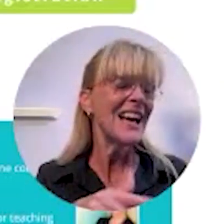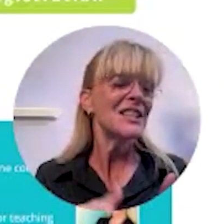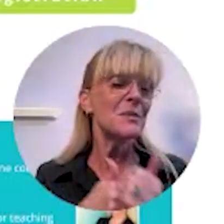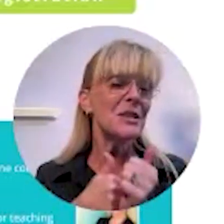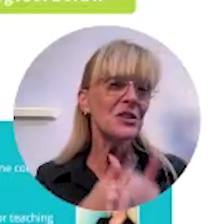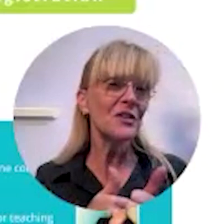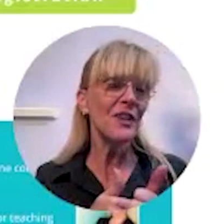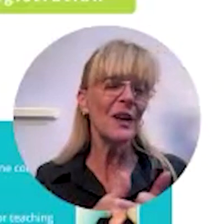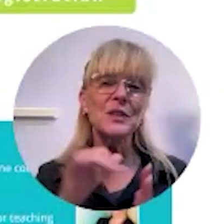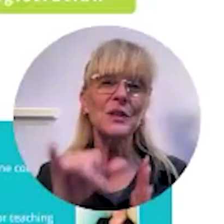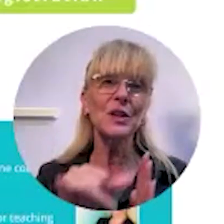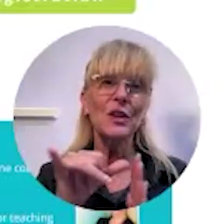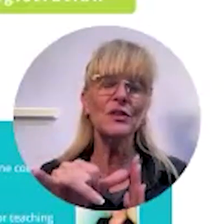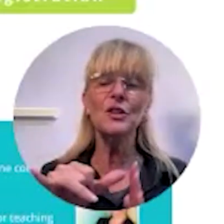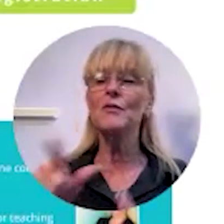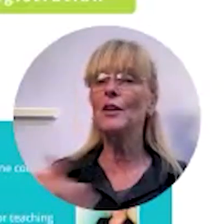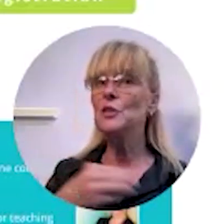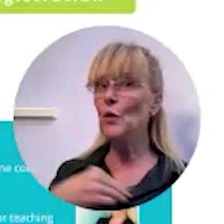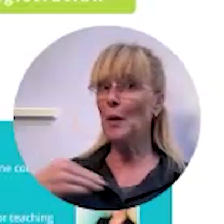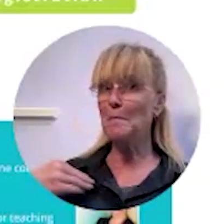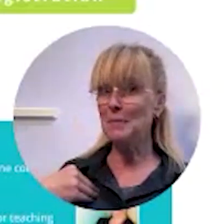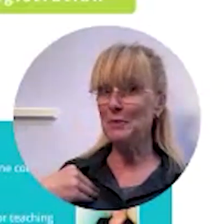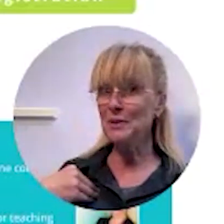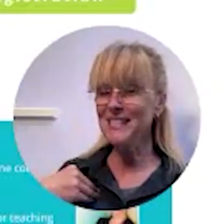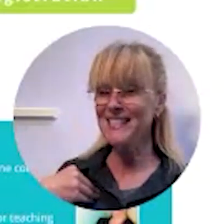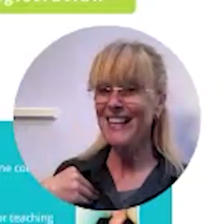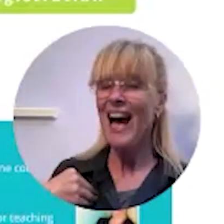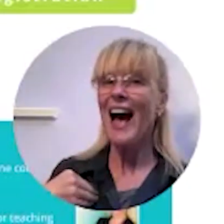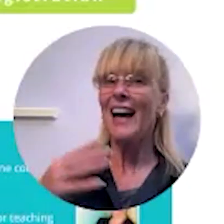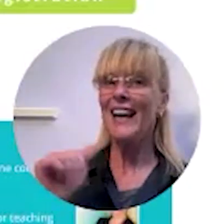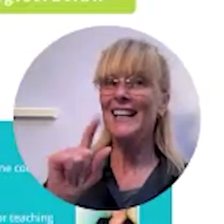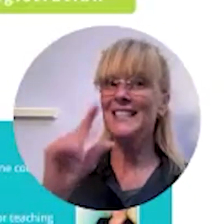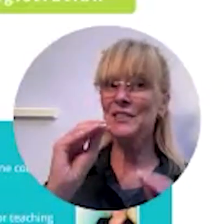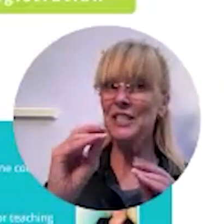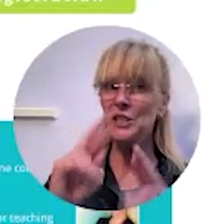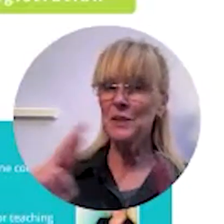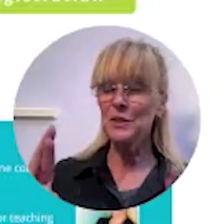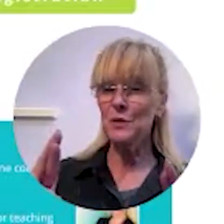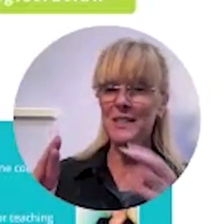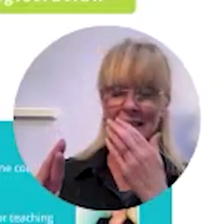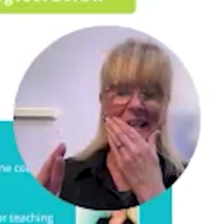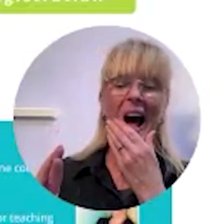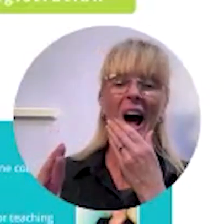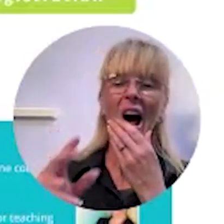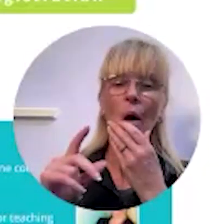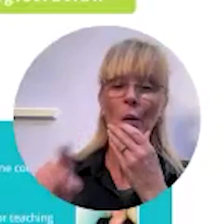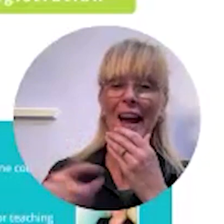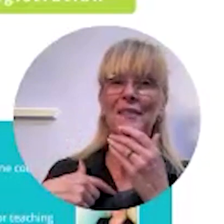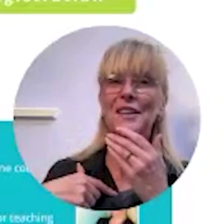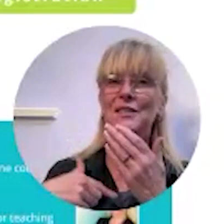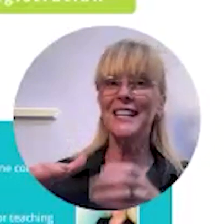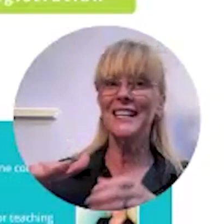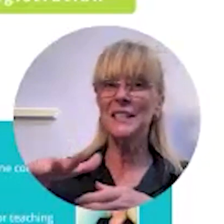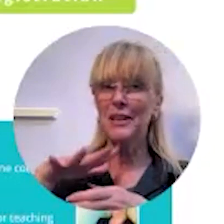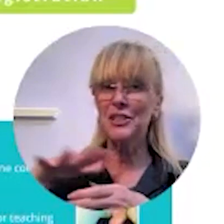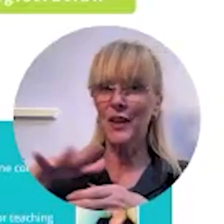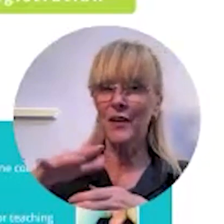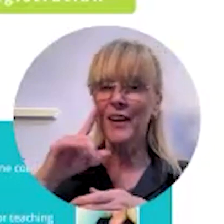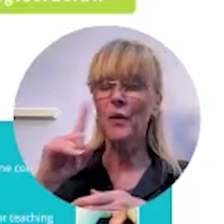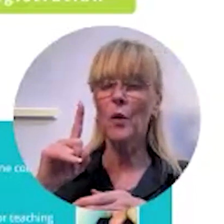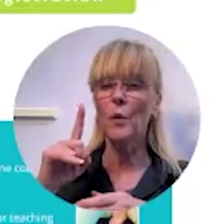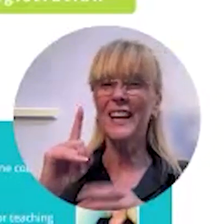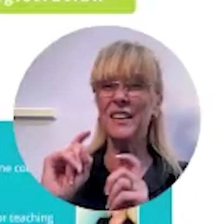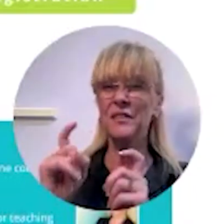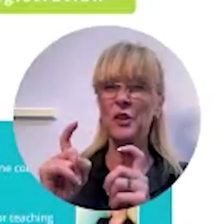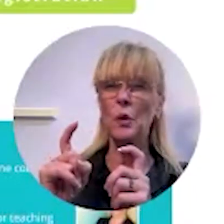again so be sure to follow us on the youtube those who are members at asl teaching resources uh we have those in a special